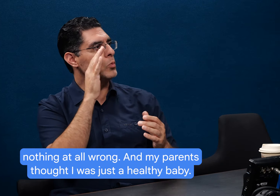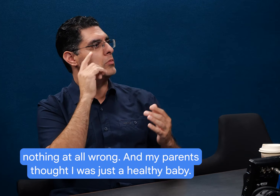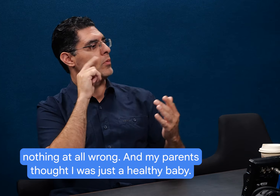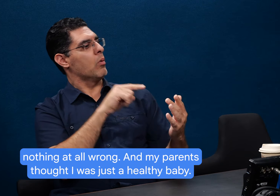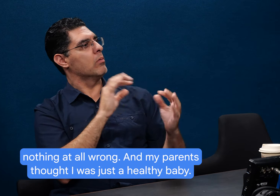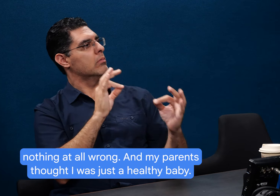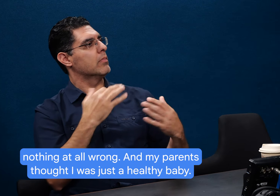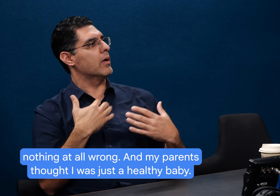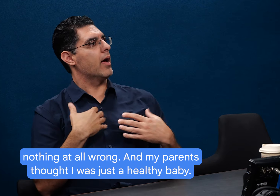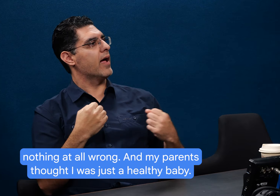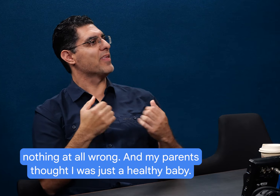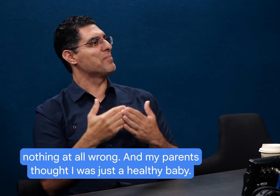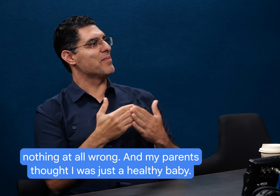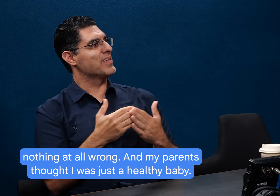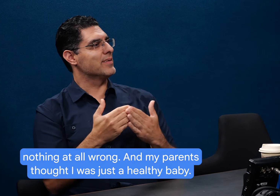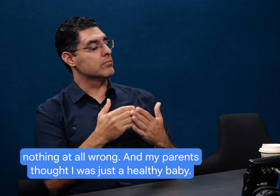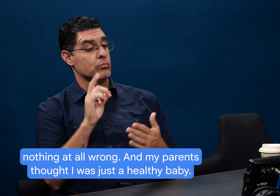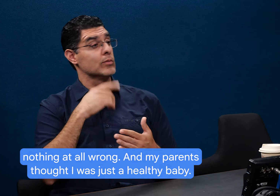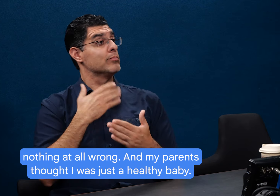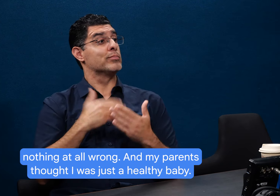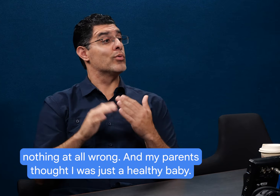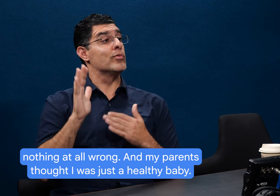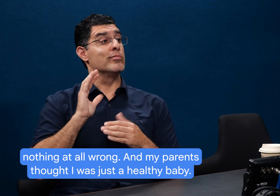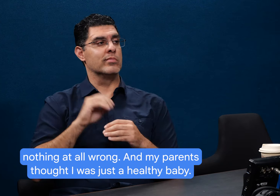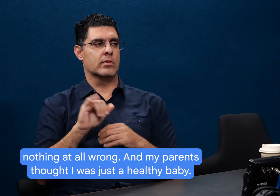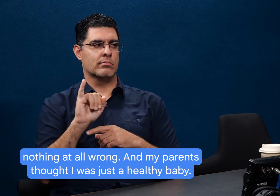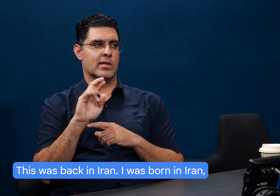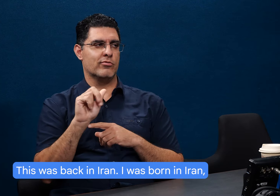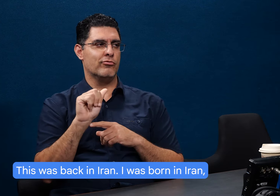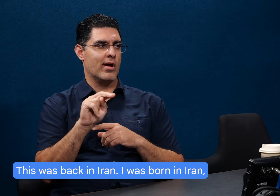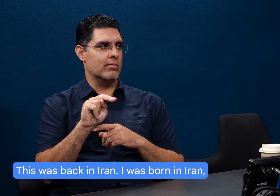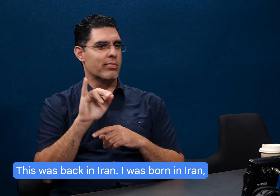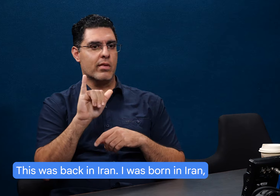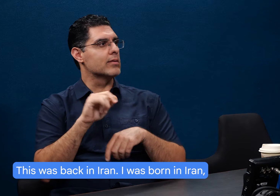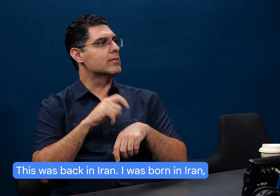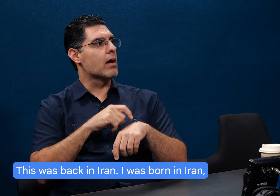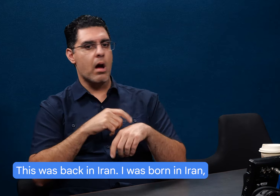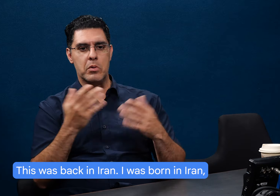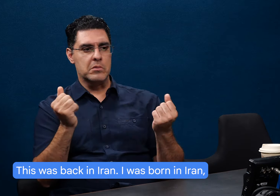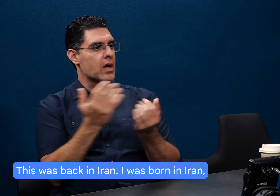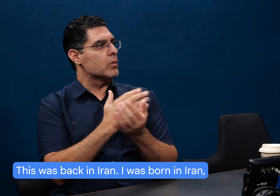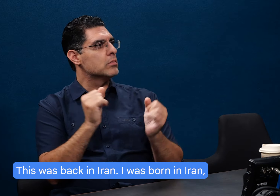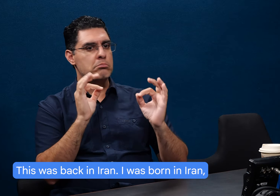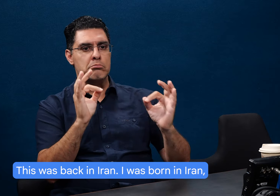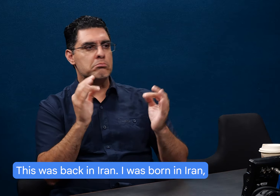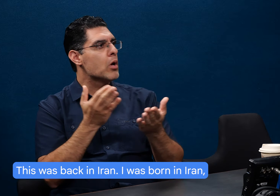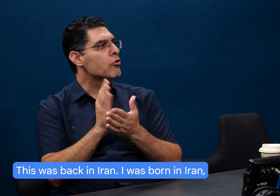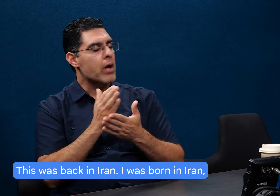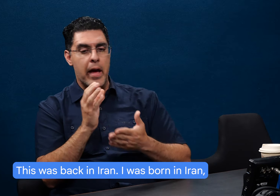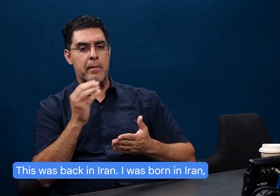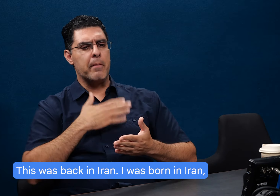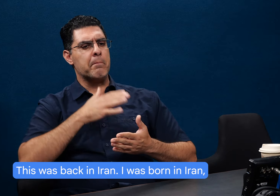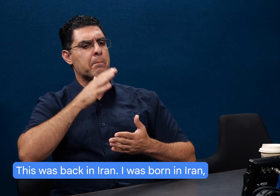nothing at all wrong. And my parents thought I was just a healthy baby. This was back in Iran. I was